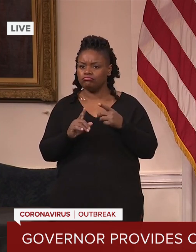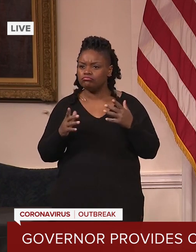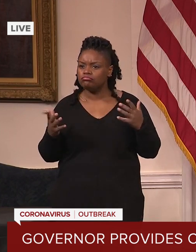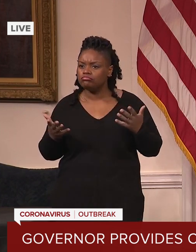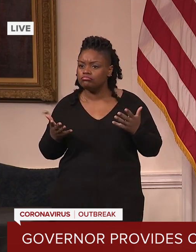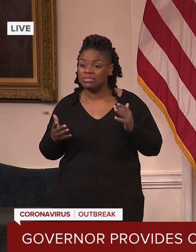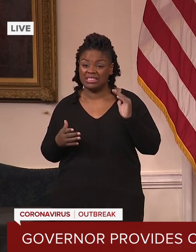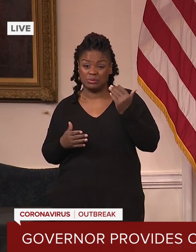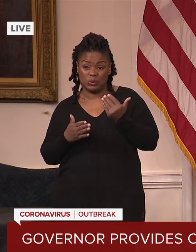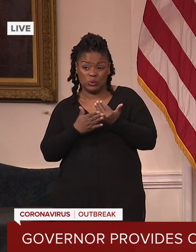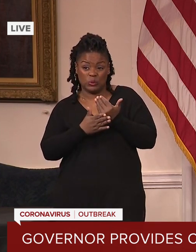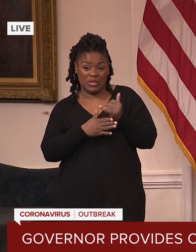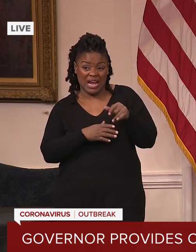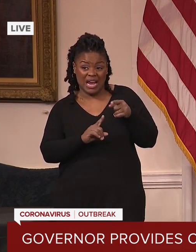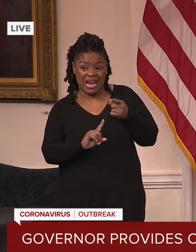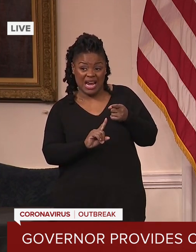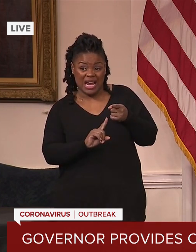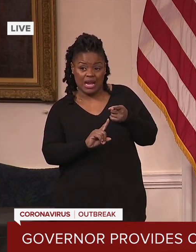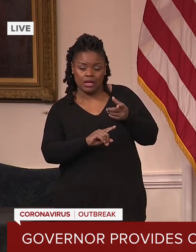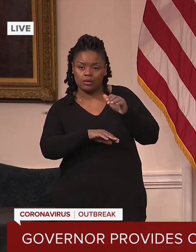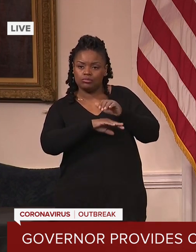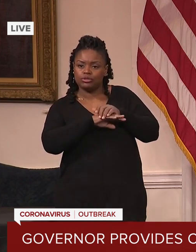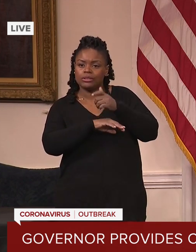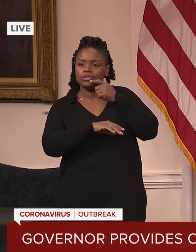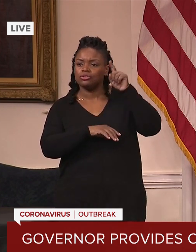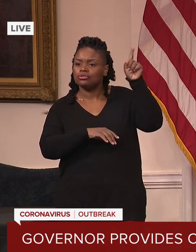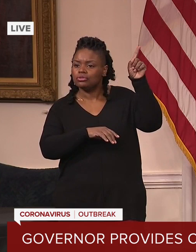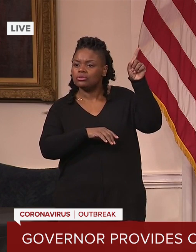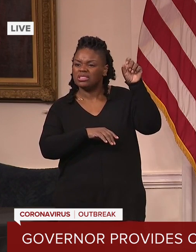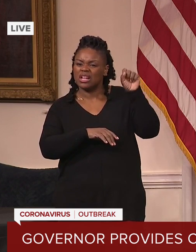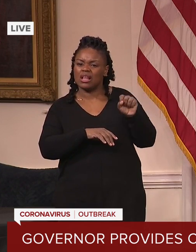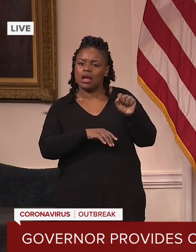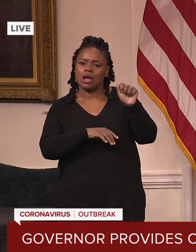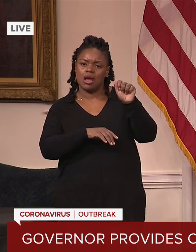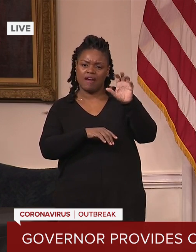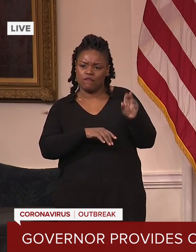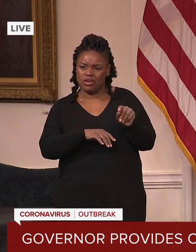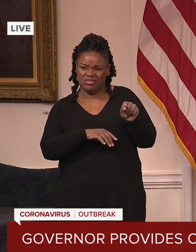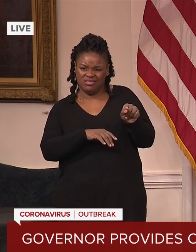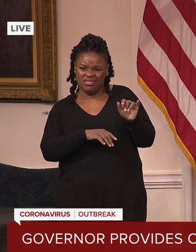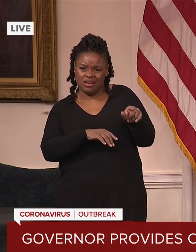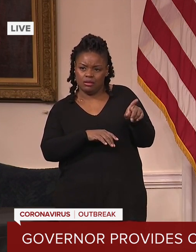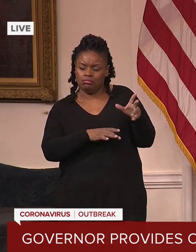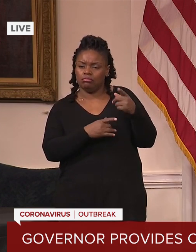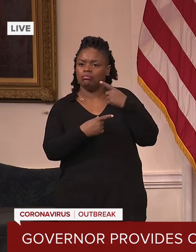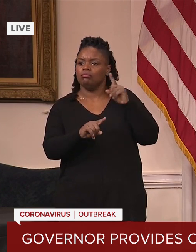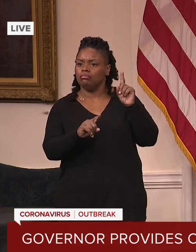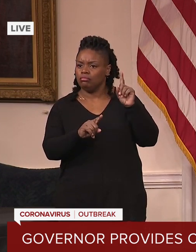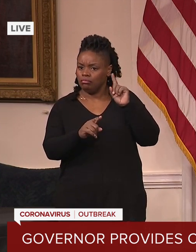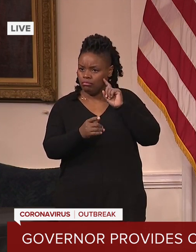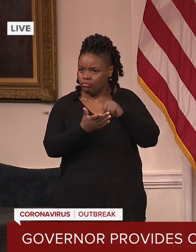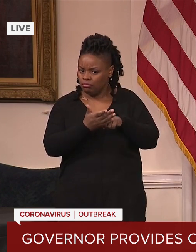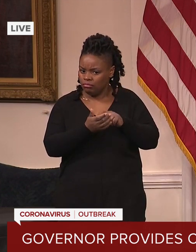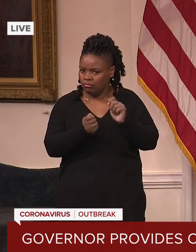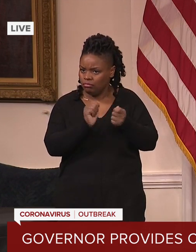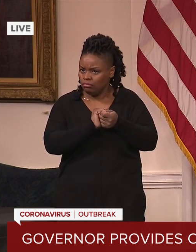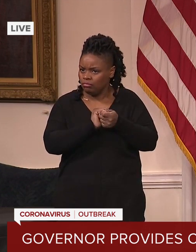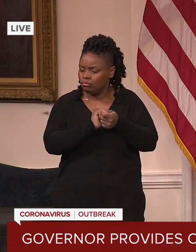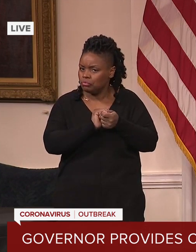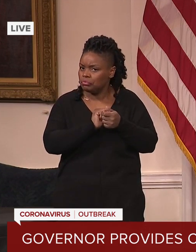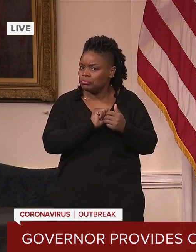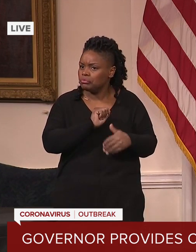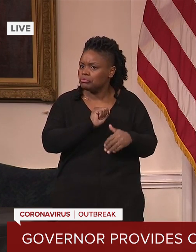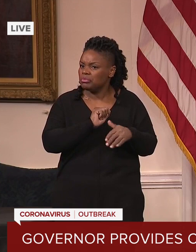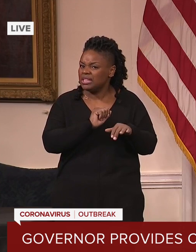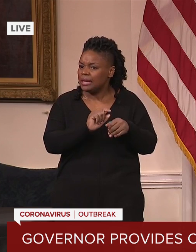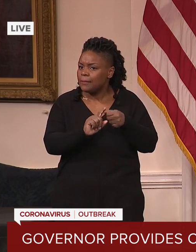both UK and in South Africa, I believe, have announced that they've seen some new variants that may change some of the characteristics